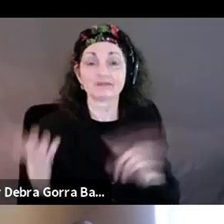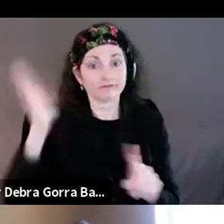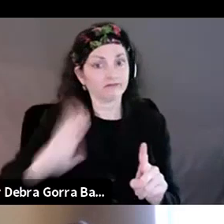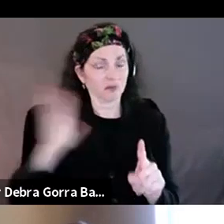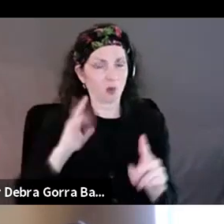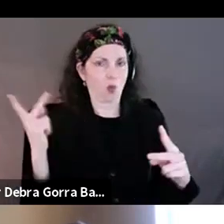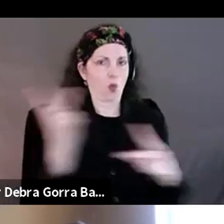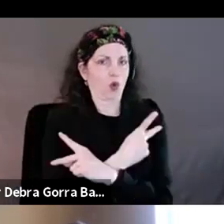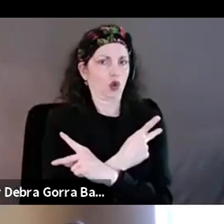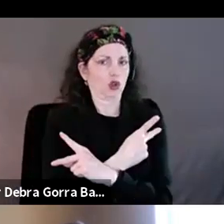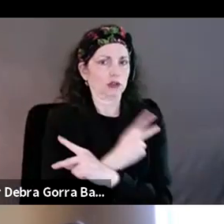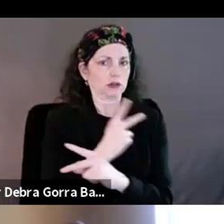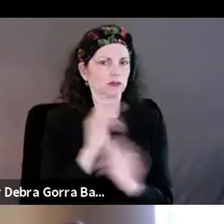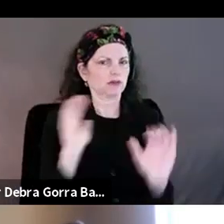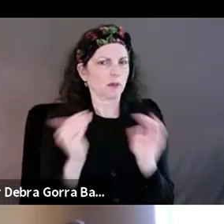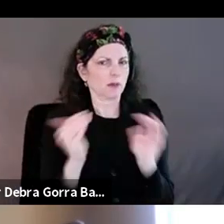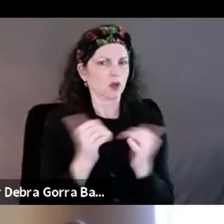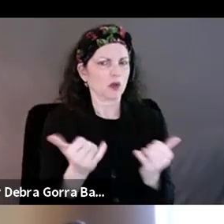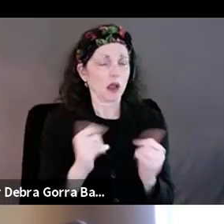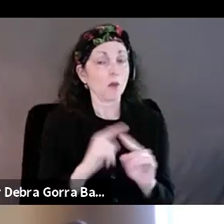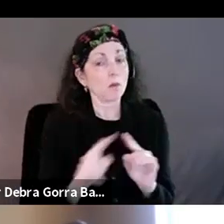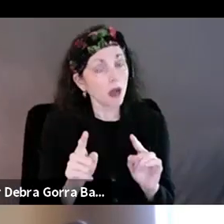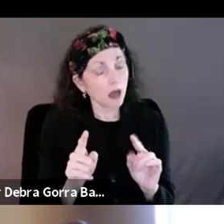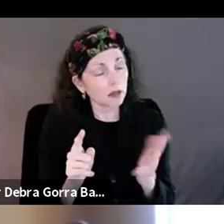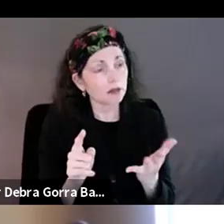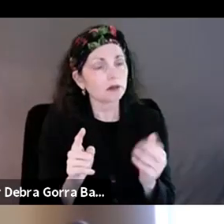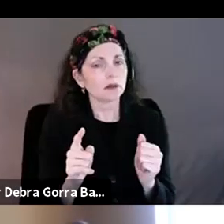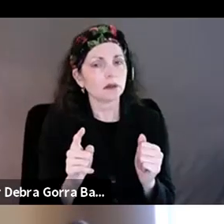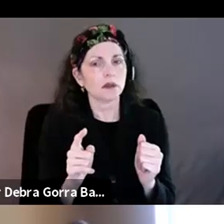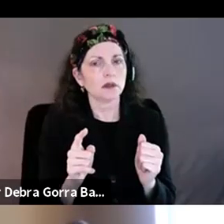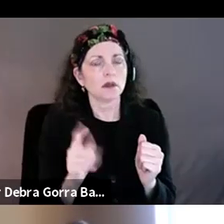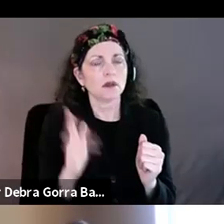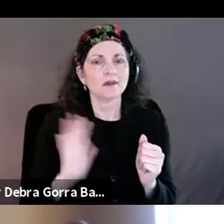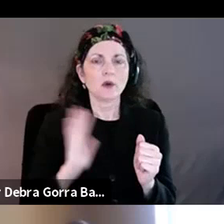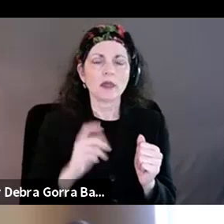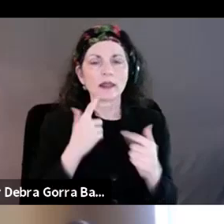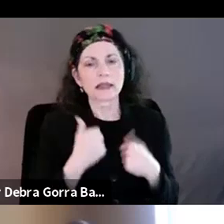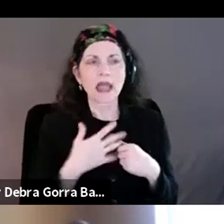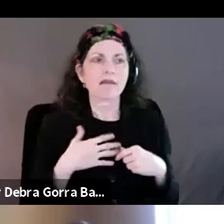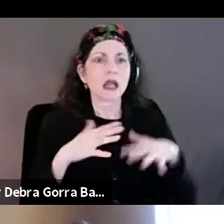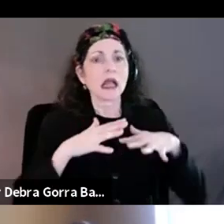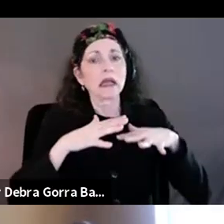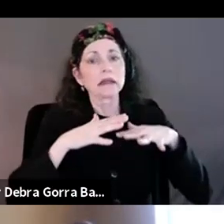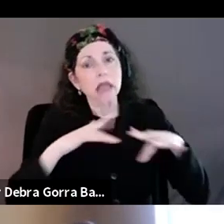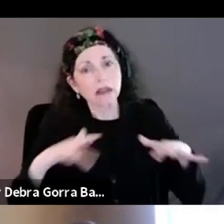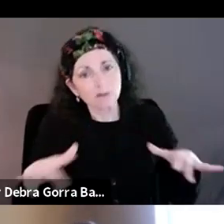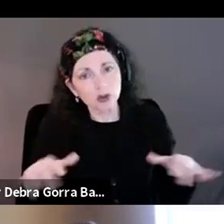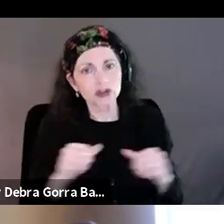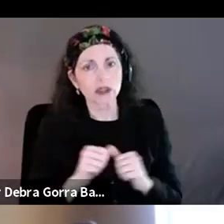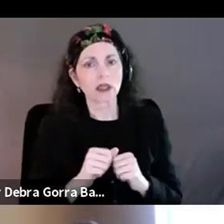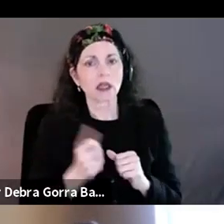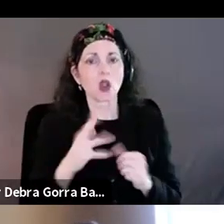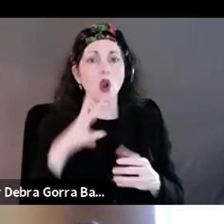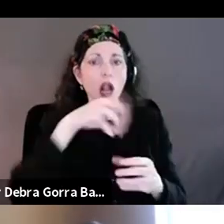worse than it is today, but when there were, um, diversity or inclusion efforts going on, disability